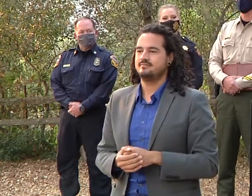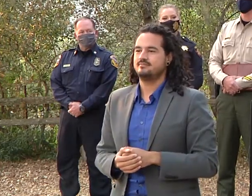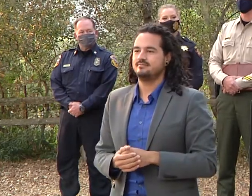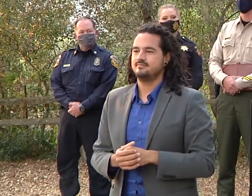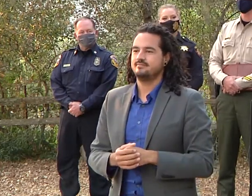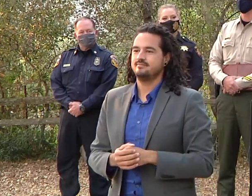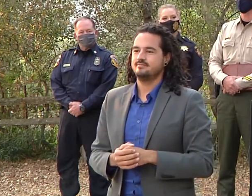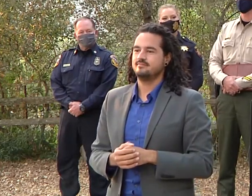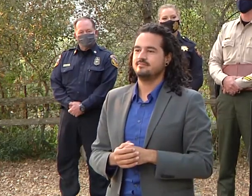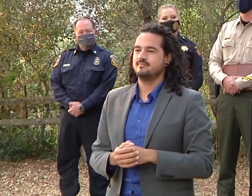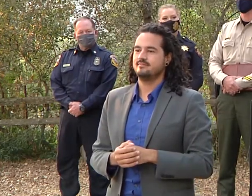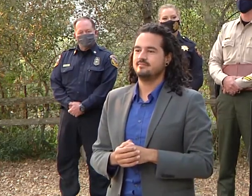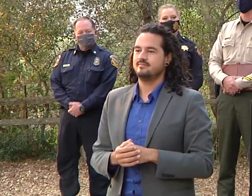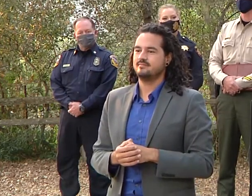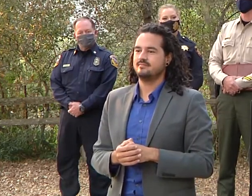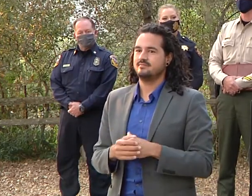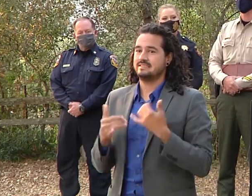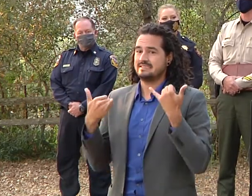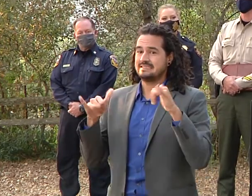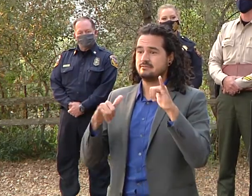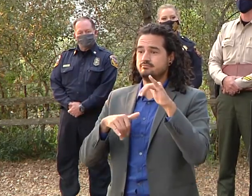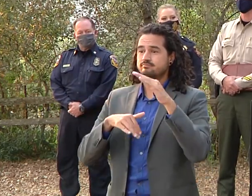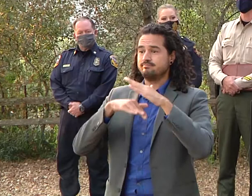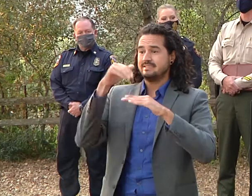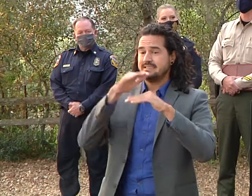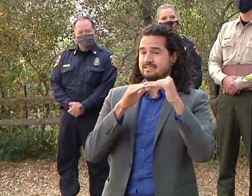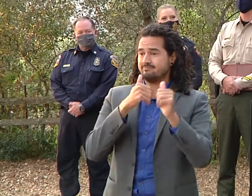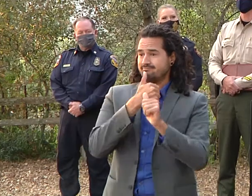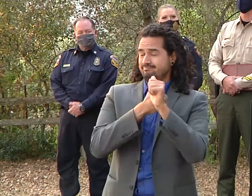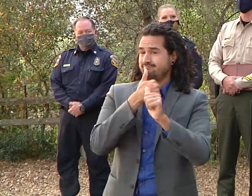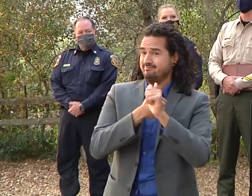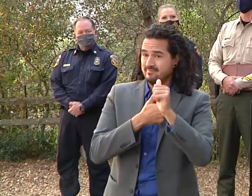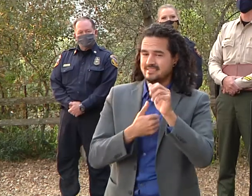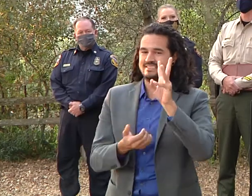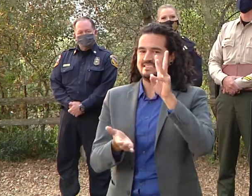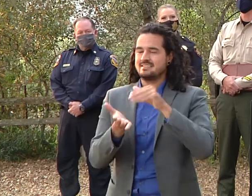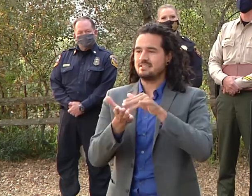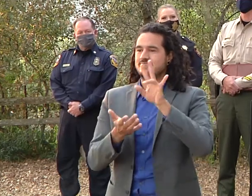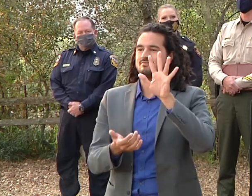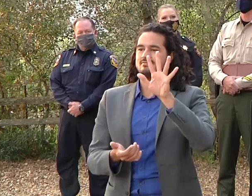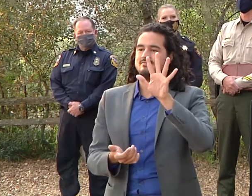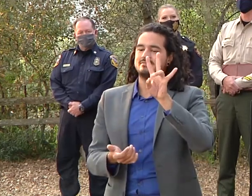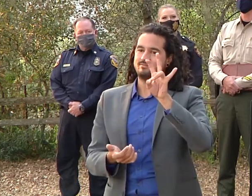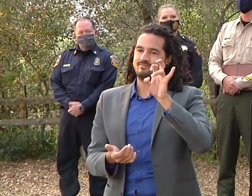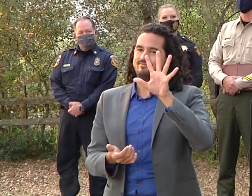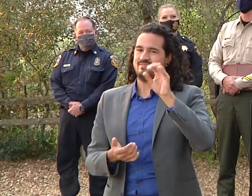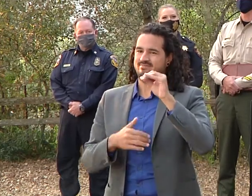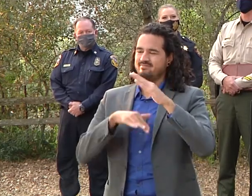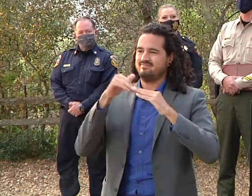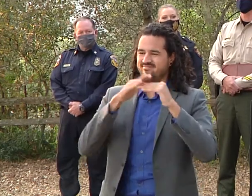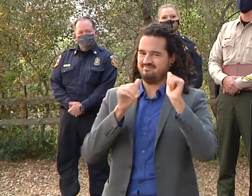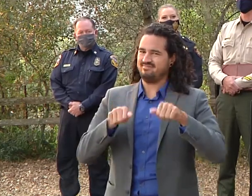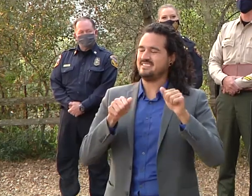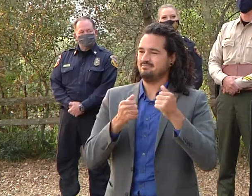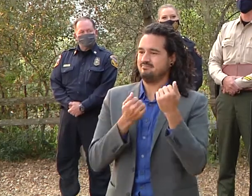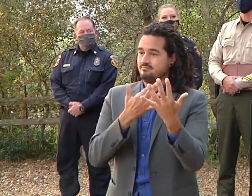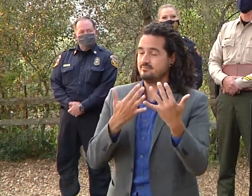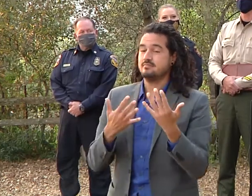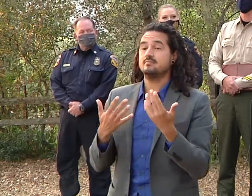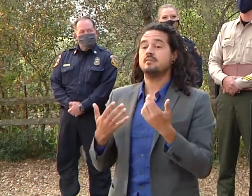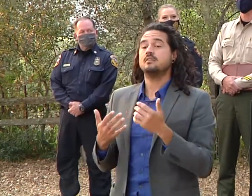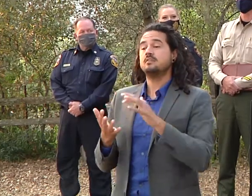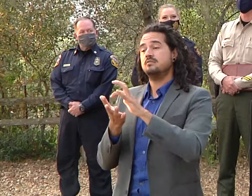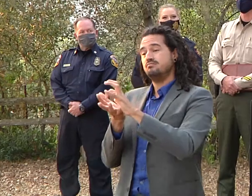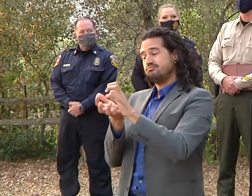are still six thousand seven hundred and fifty nine structures that are threatened and the destroyed structure count is now up to